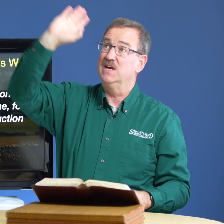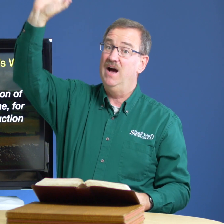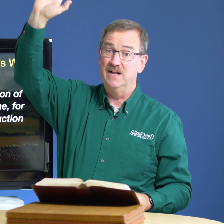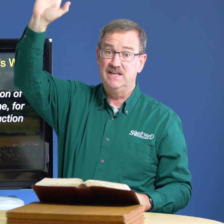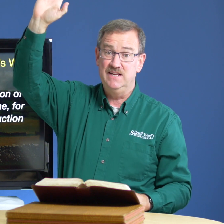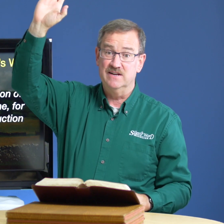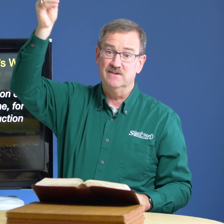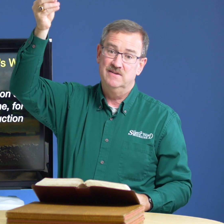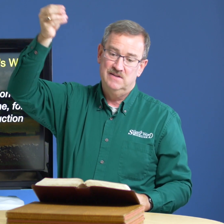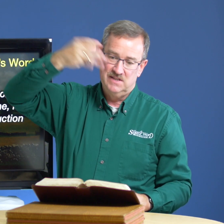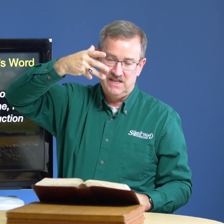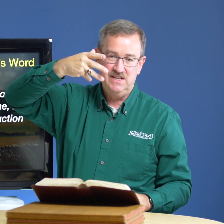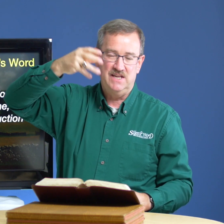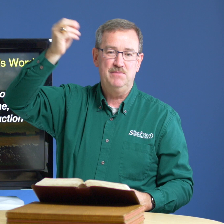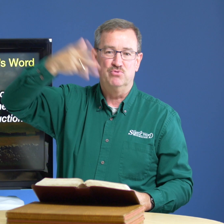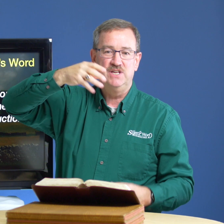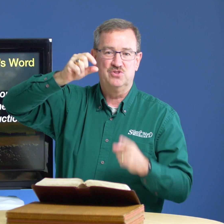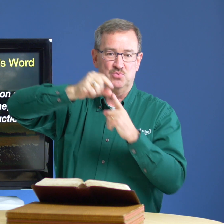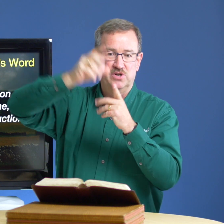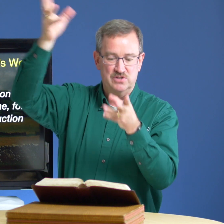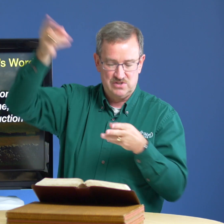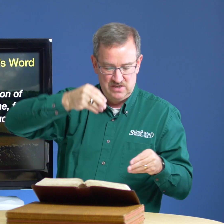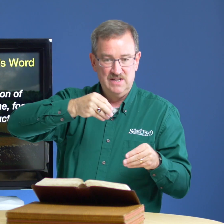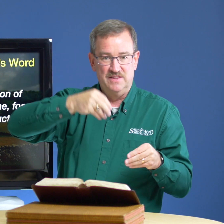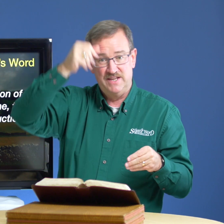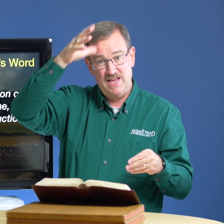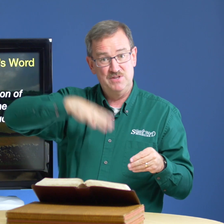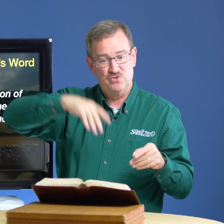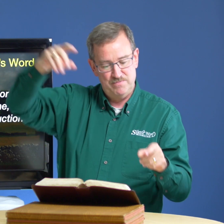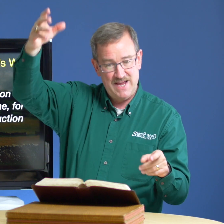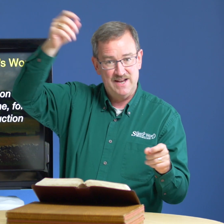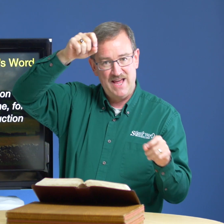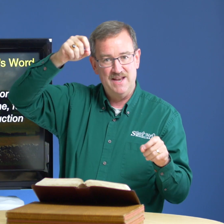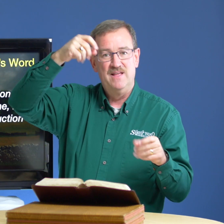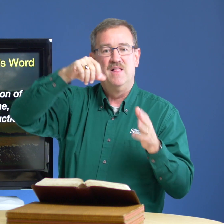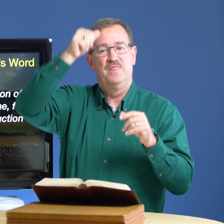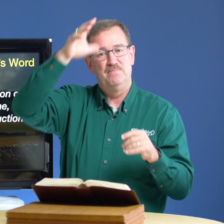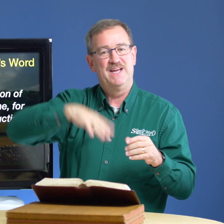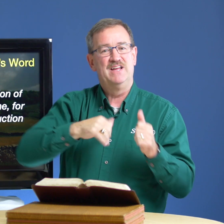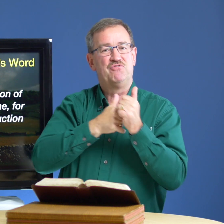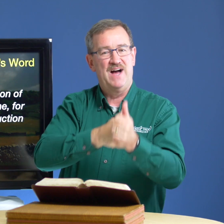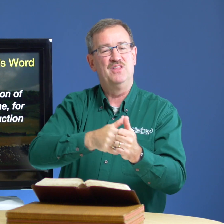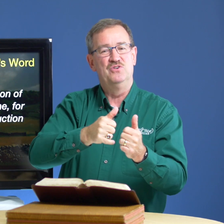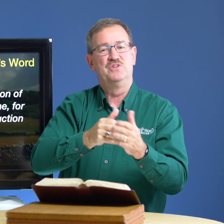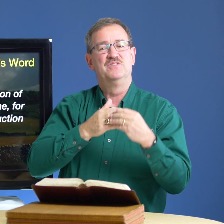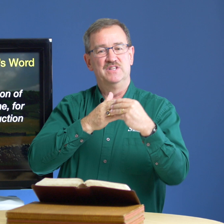god here he he breathed the words they came into a man and the man followed the